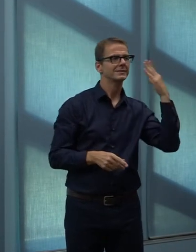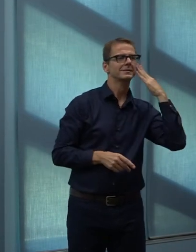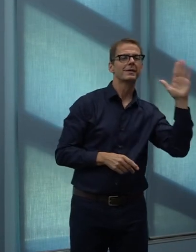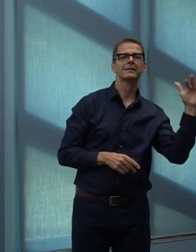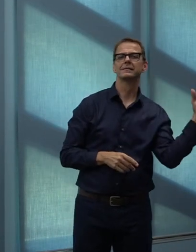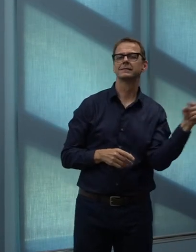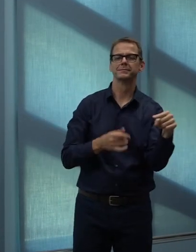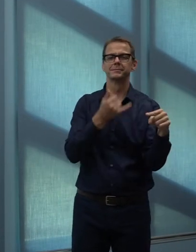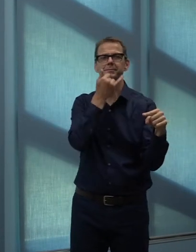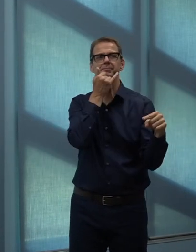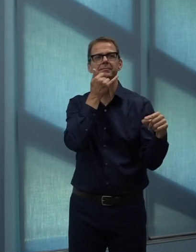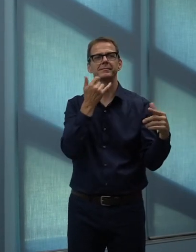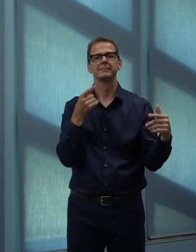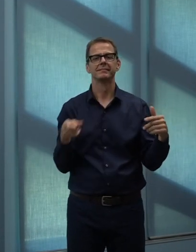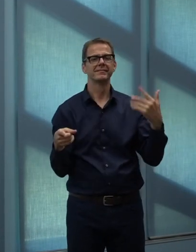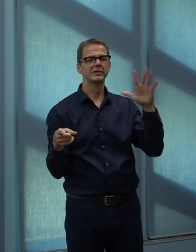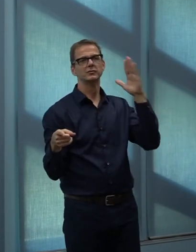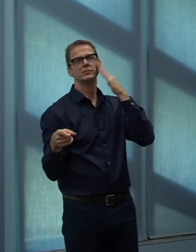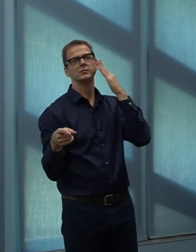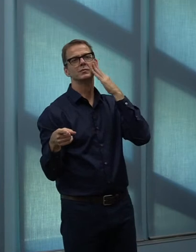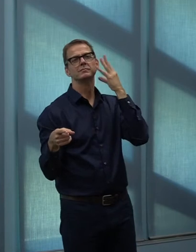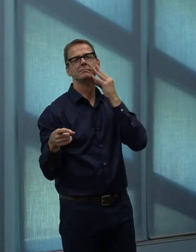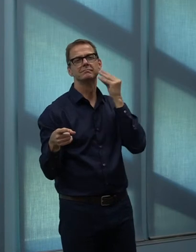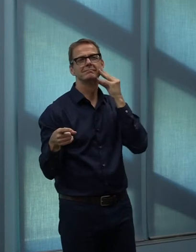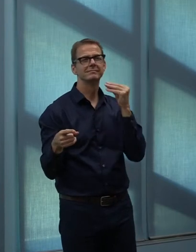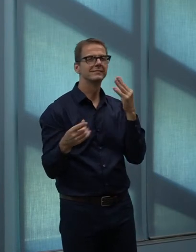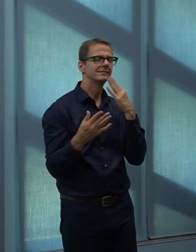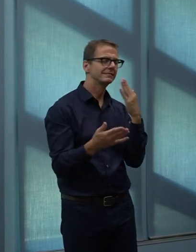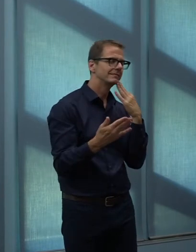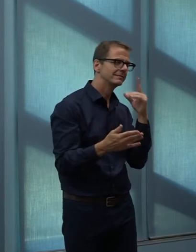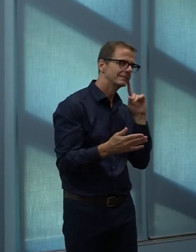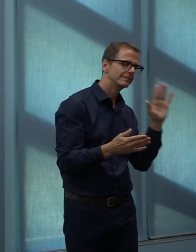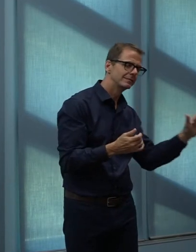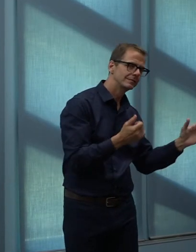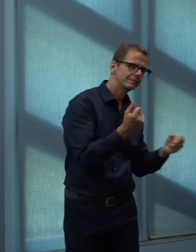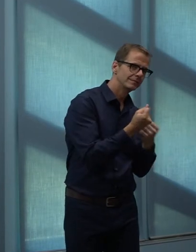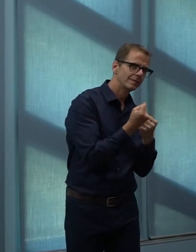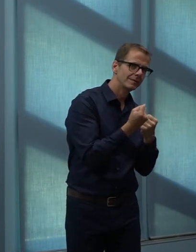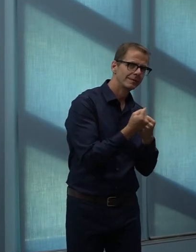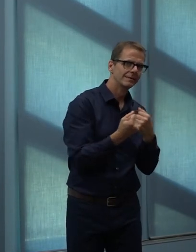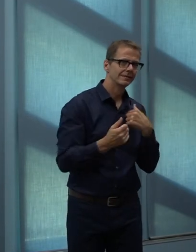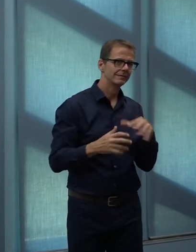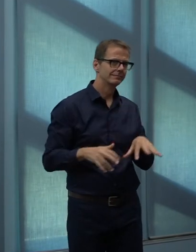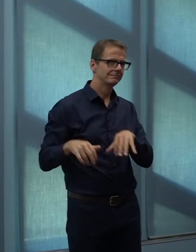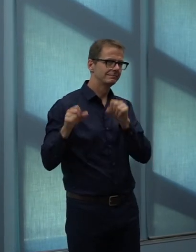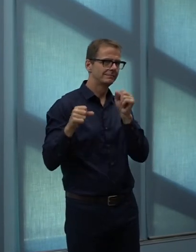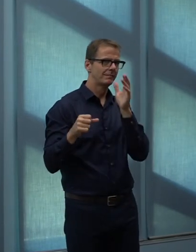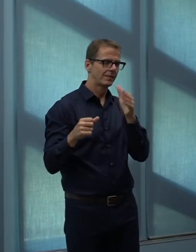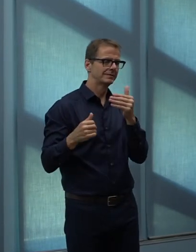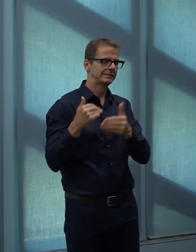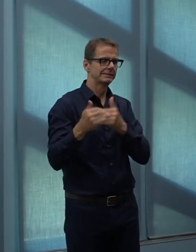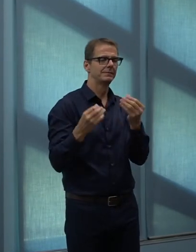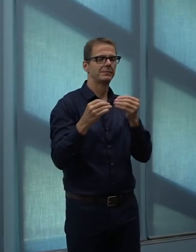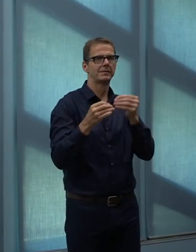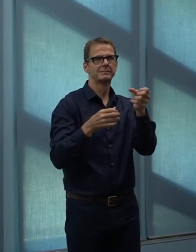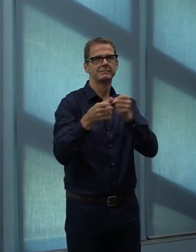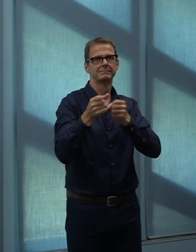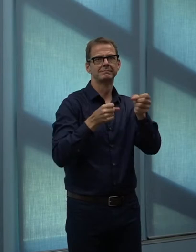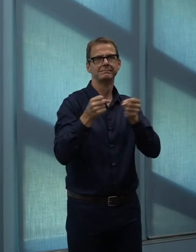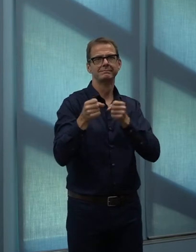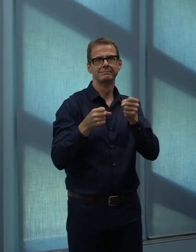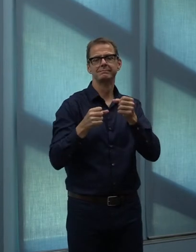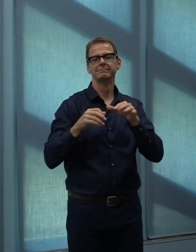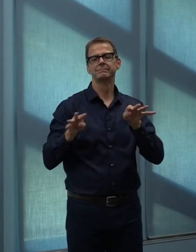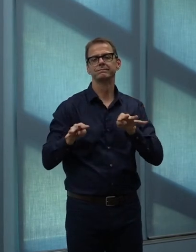think we can take over from this point with the increased service levels and resources. Thanks, Natasha. We have time for one last